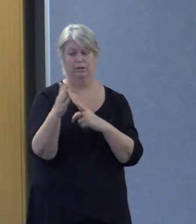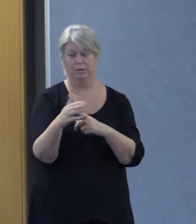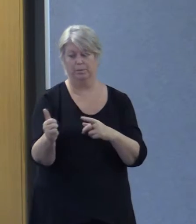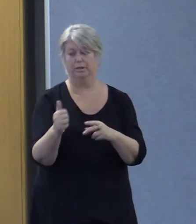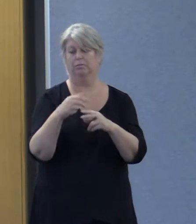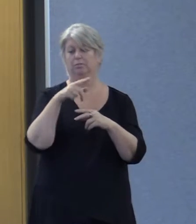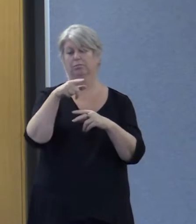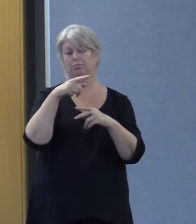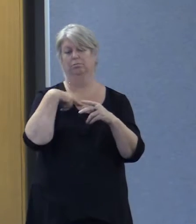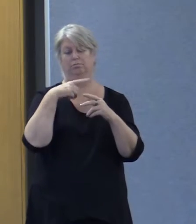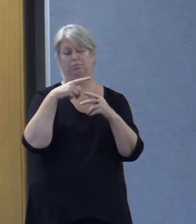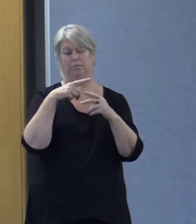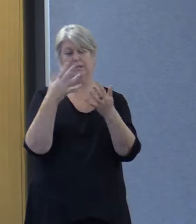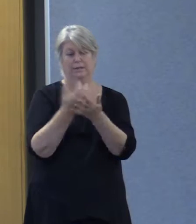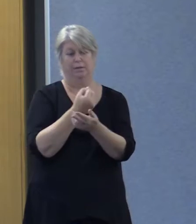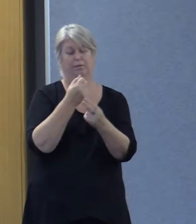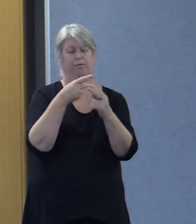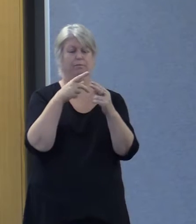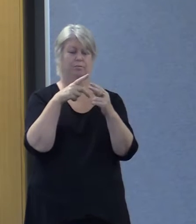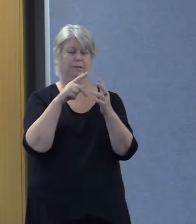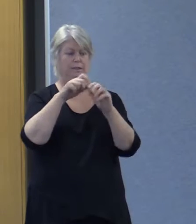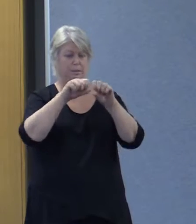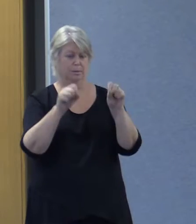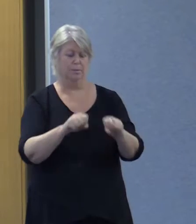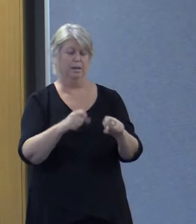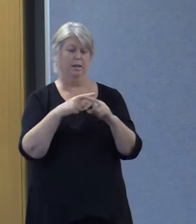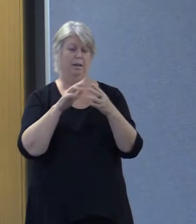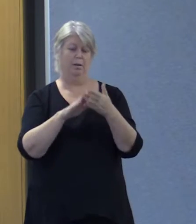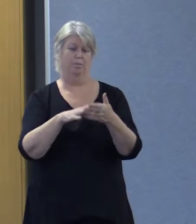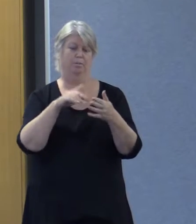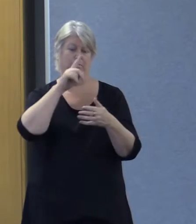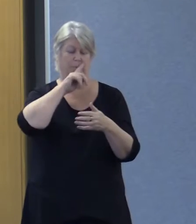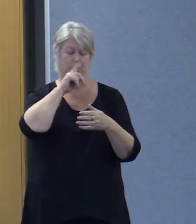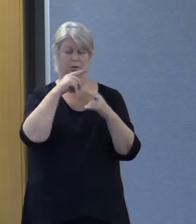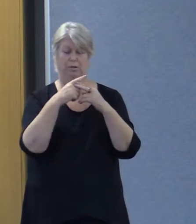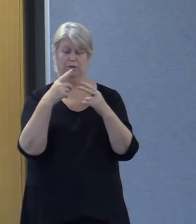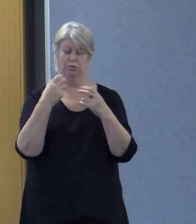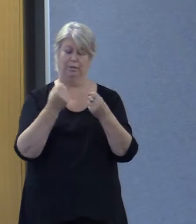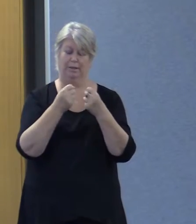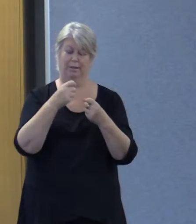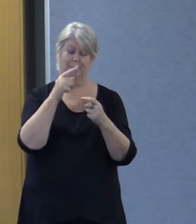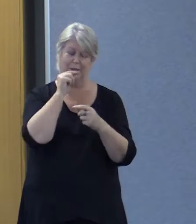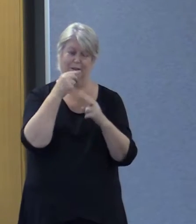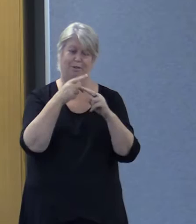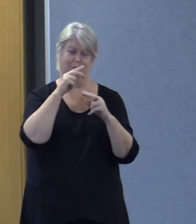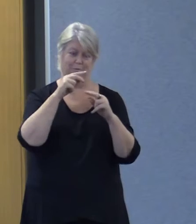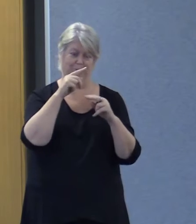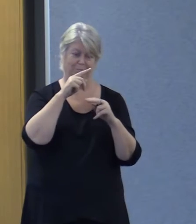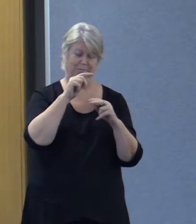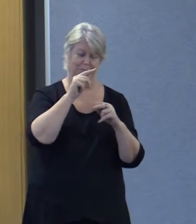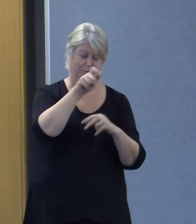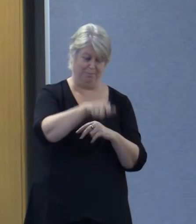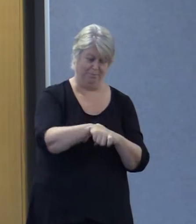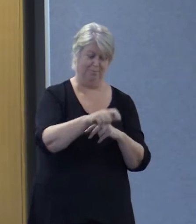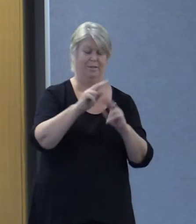NDIS systems that will work to strengthen the capacity of individuals with disability, their families and communities,